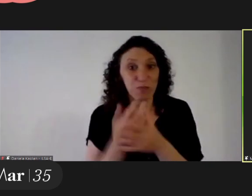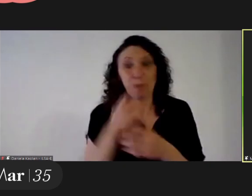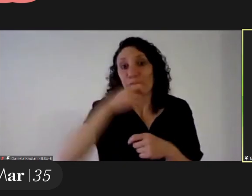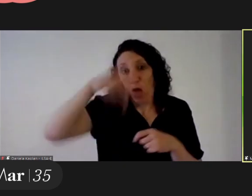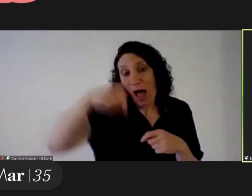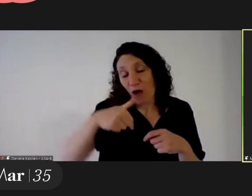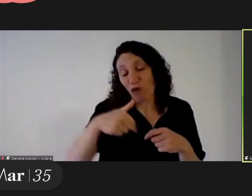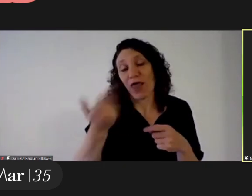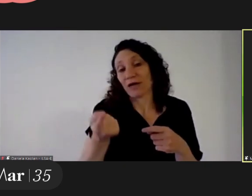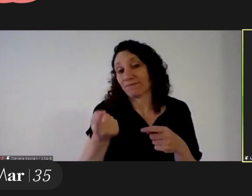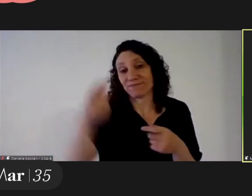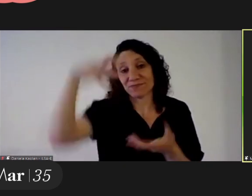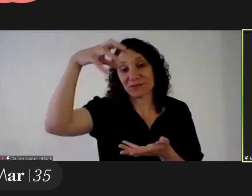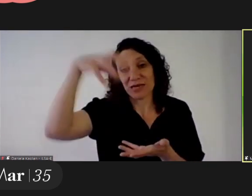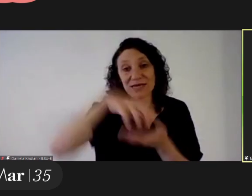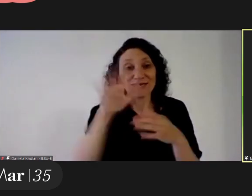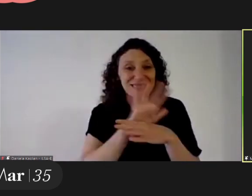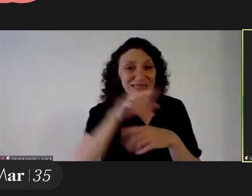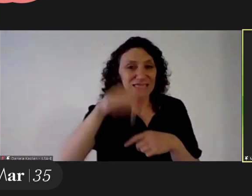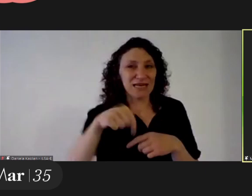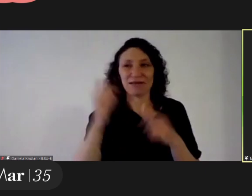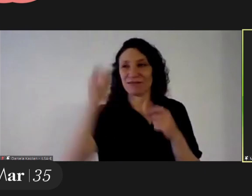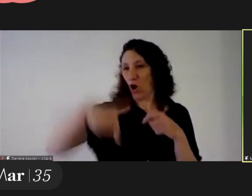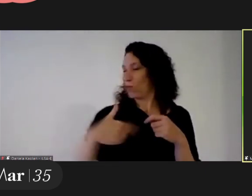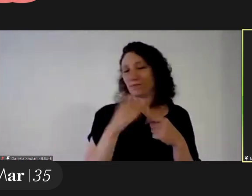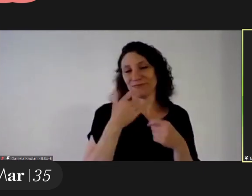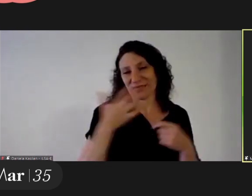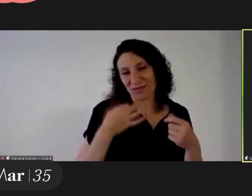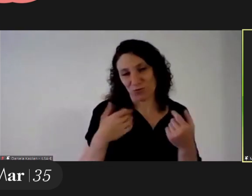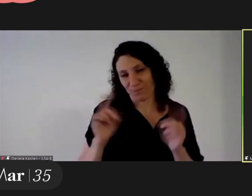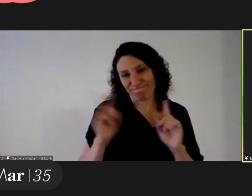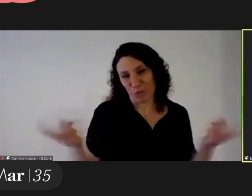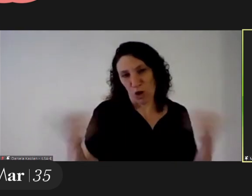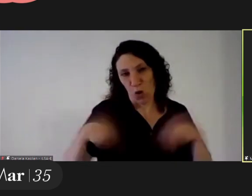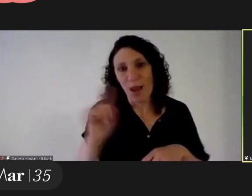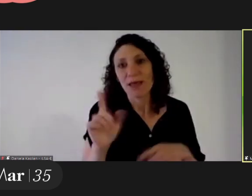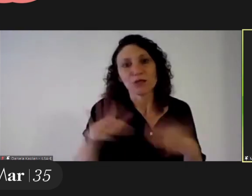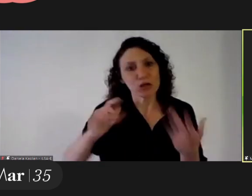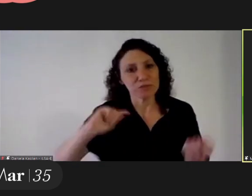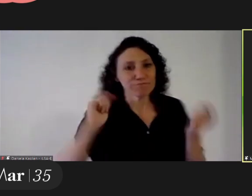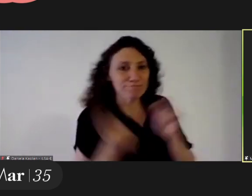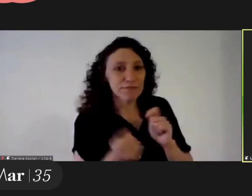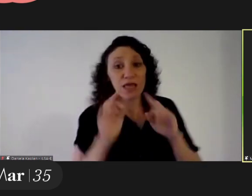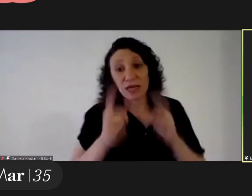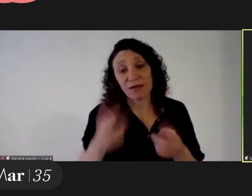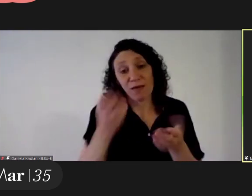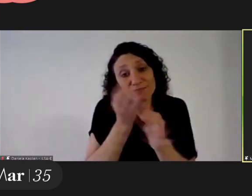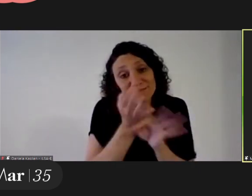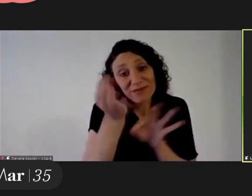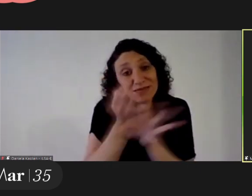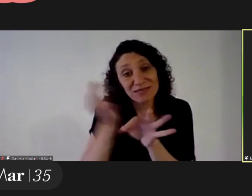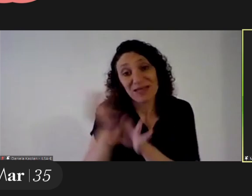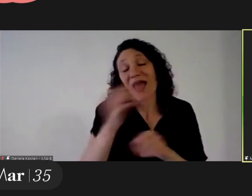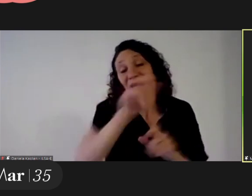now we don't have imagine different screen houses